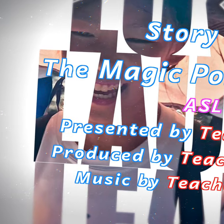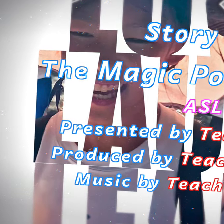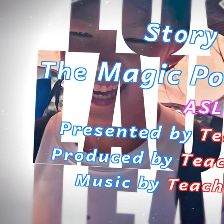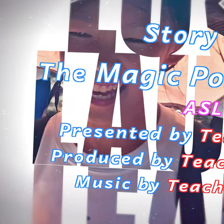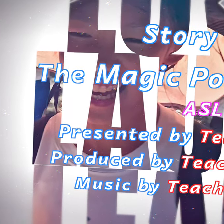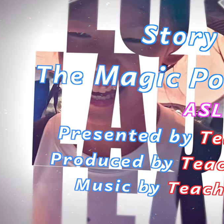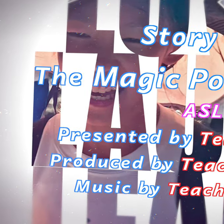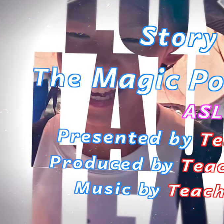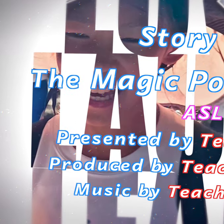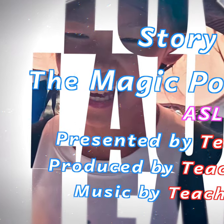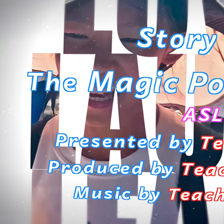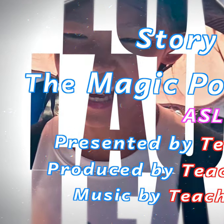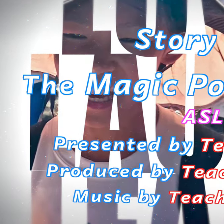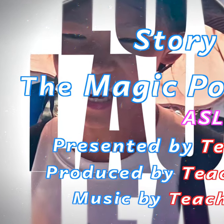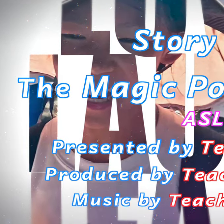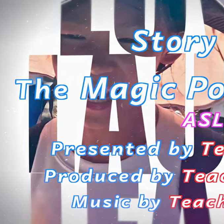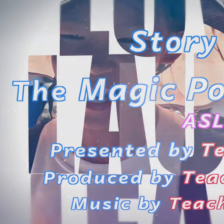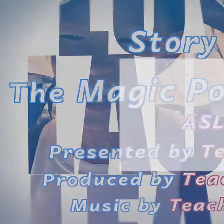you can quickly stop.